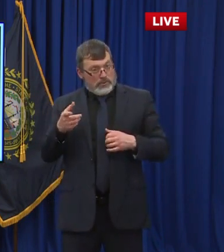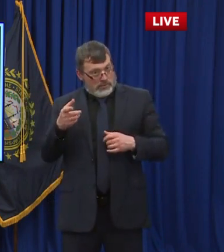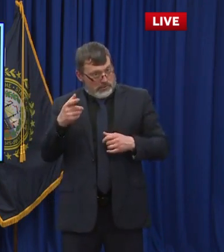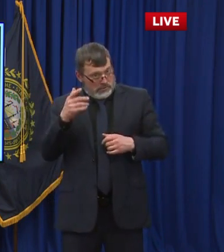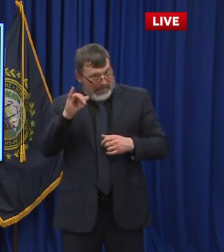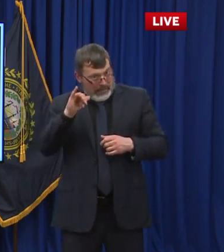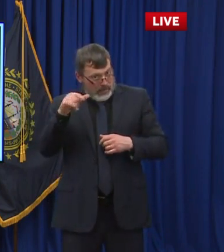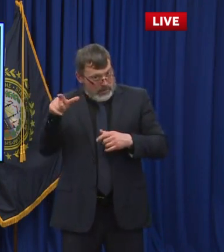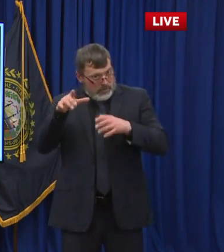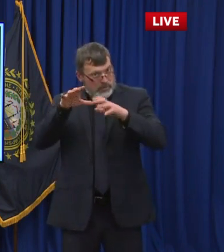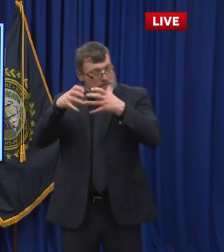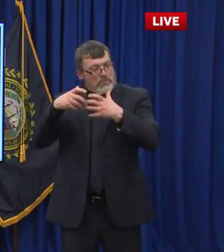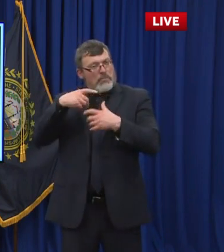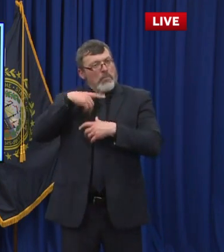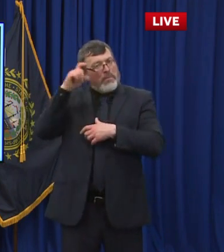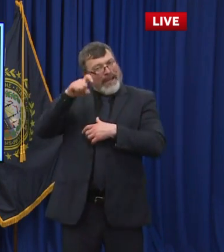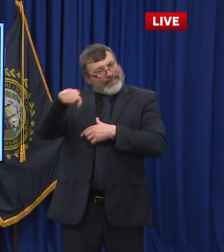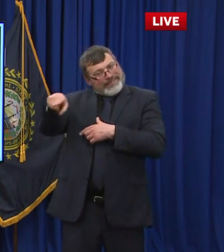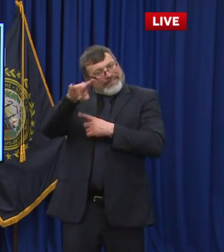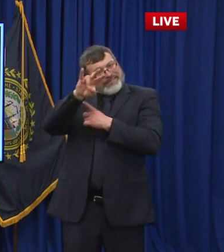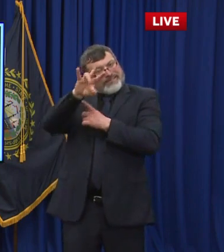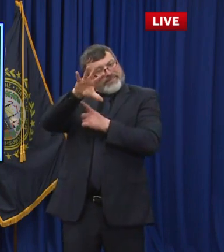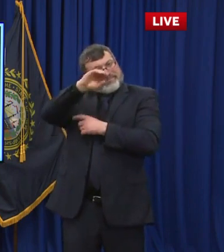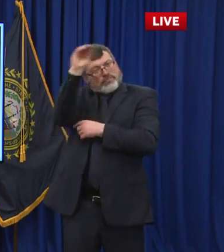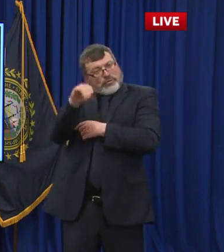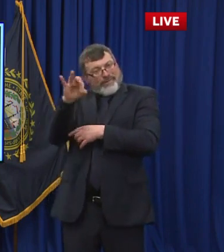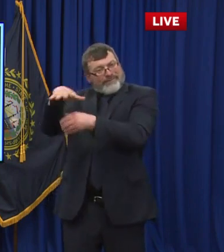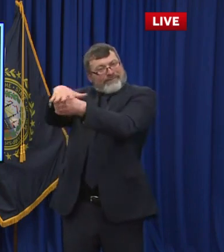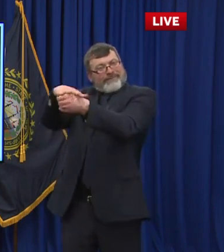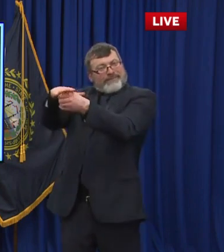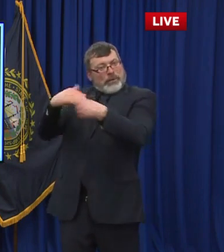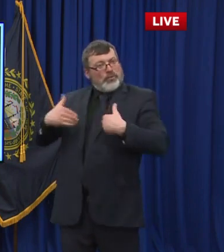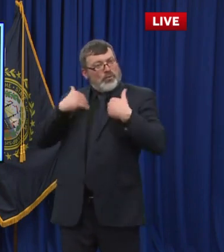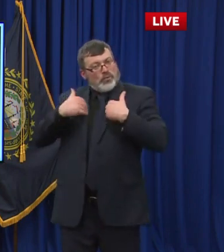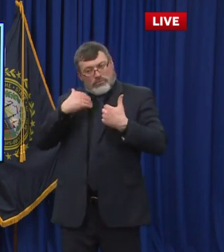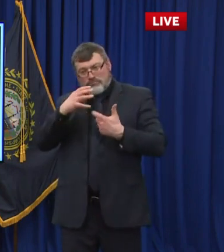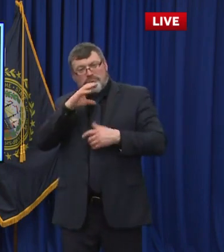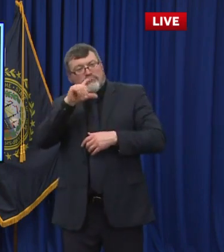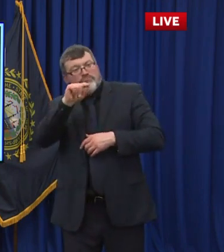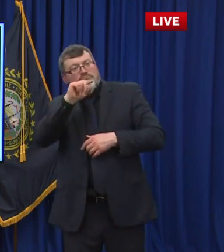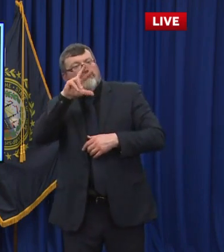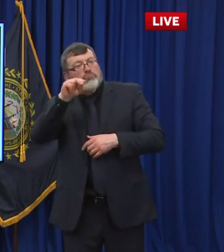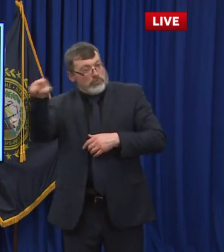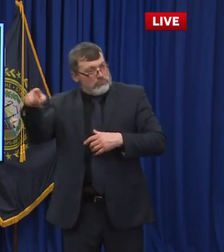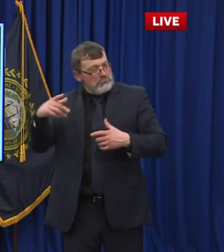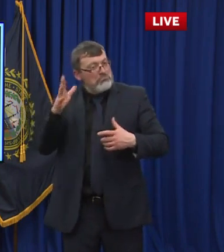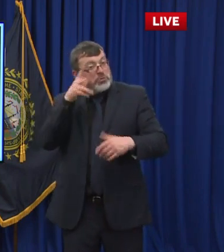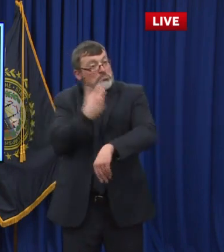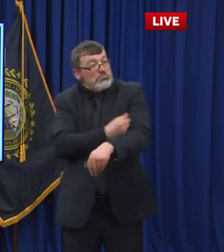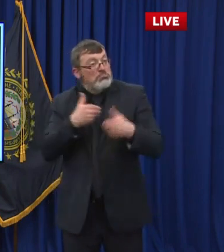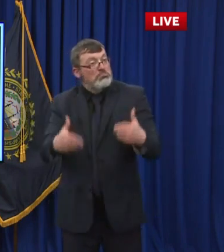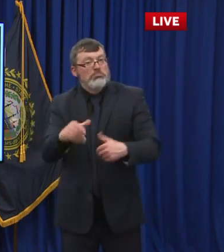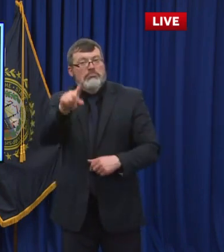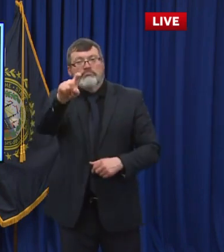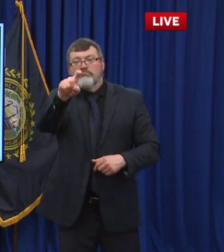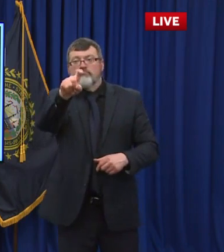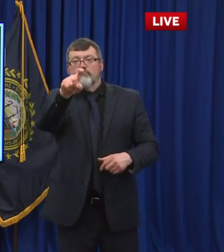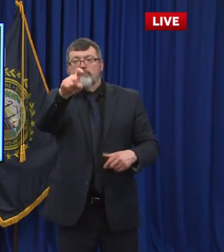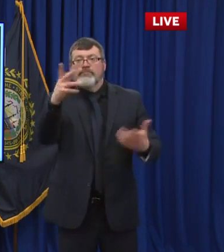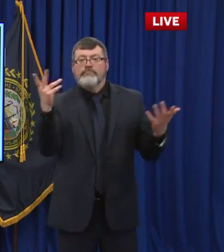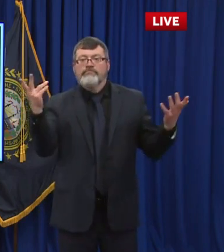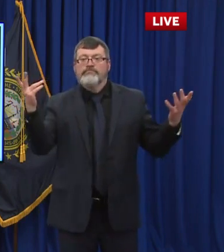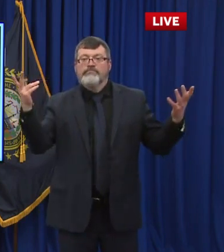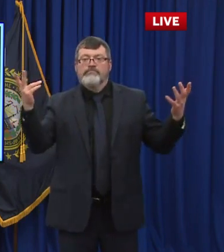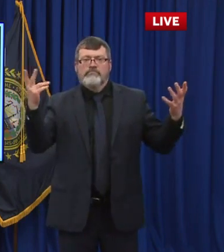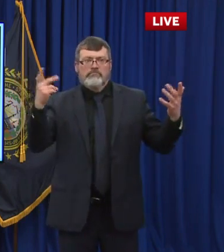many people as possible in the long term. I mean, we hope as many people take it, it's safe. It's been proven that time over. It's completely effective against